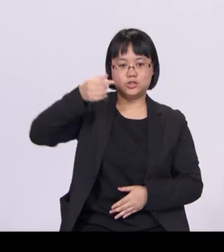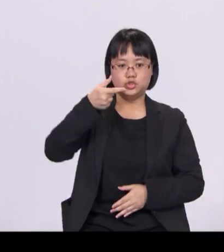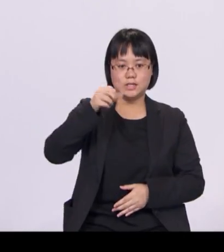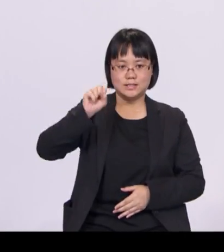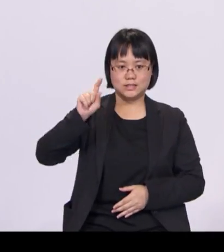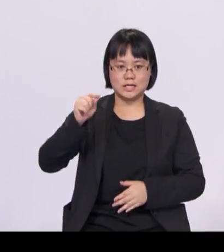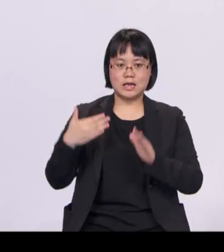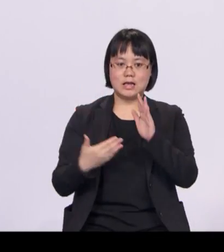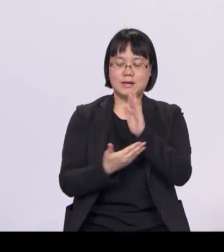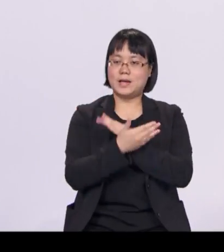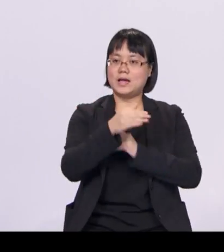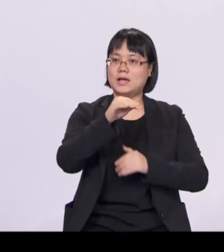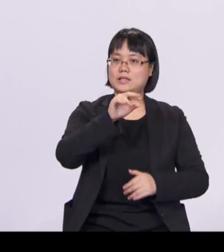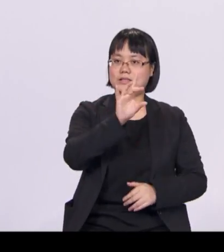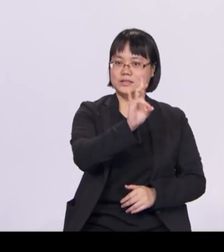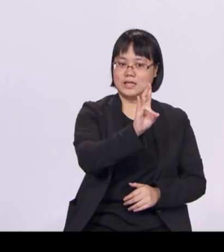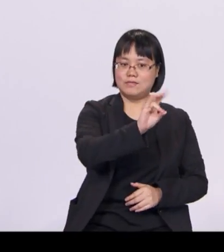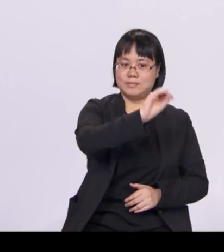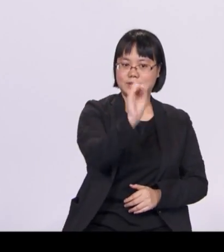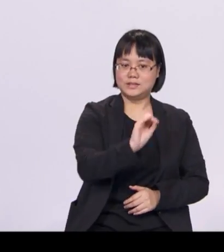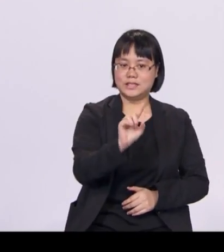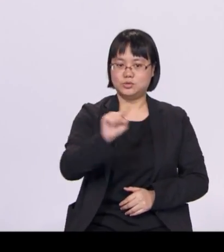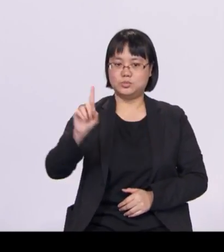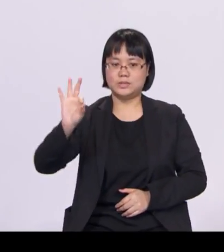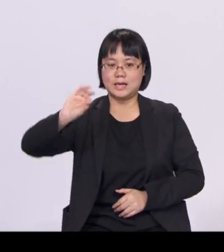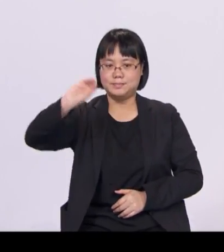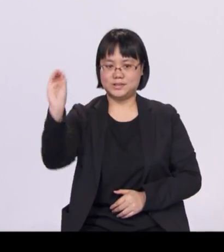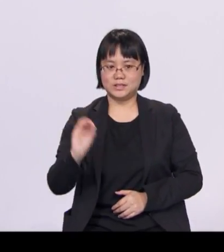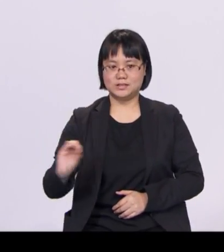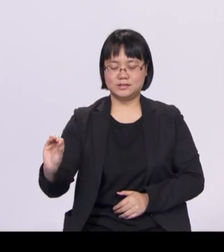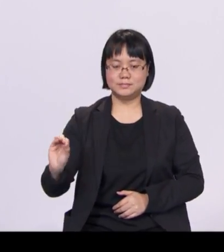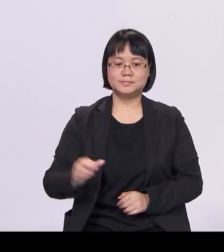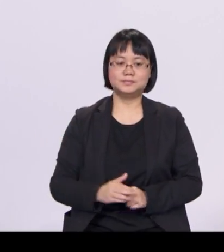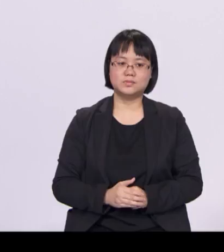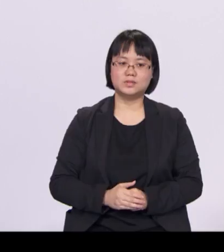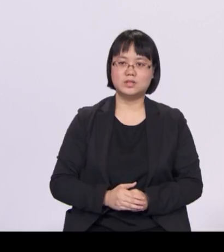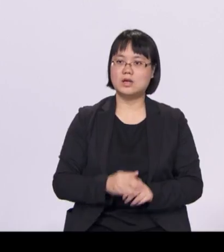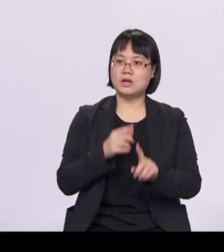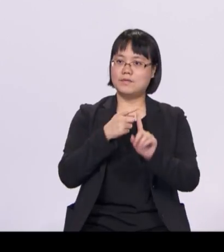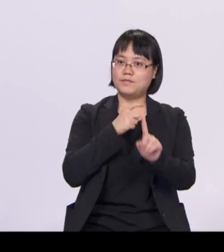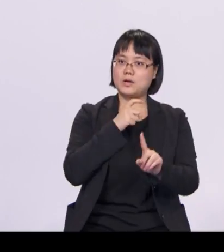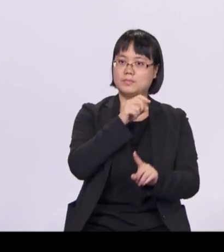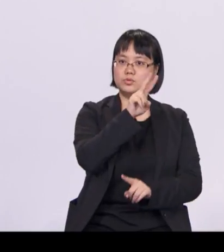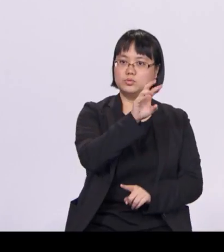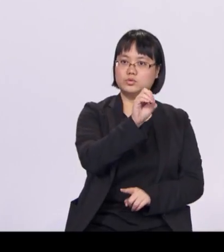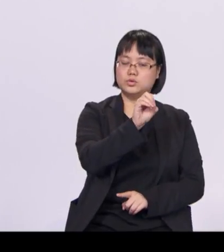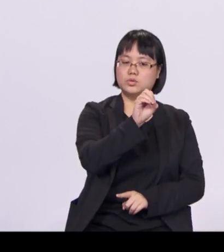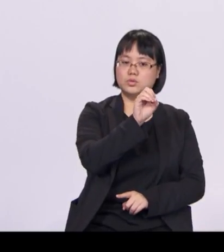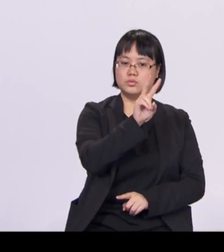from 7 per cent to 9 per cent, sometime in a period from 2021 to 2025.